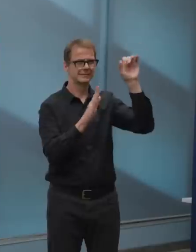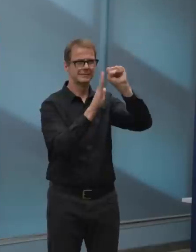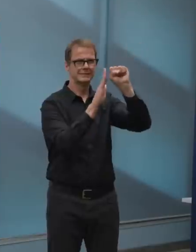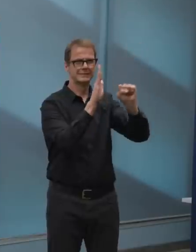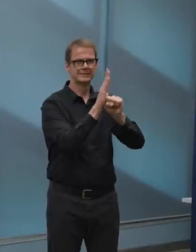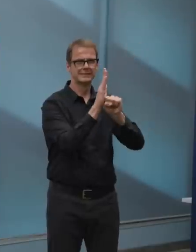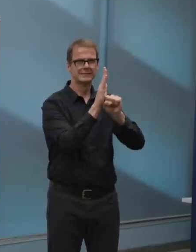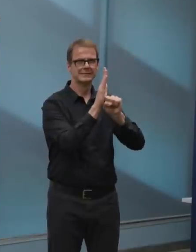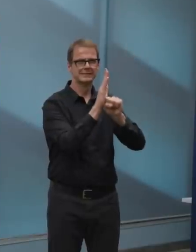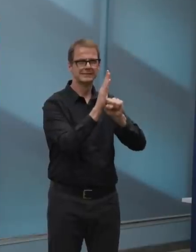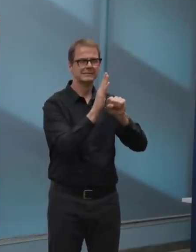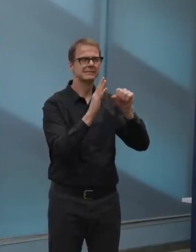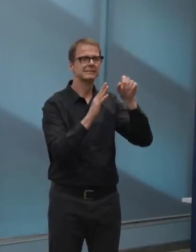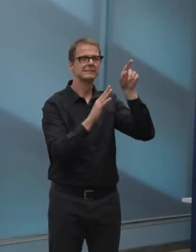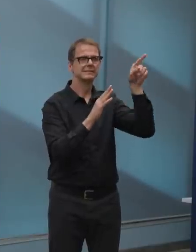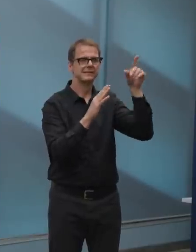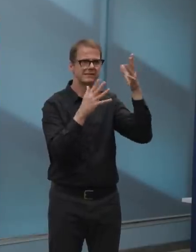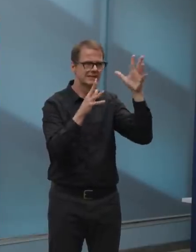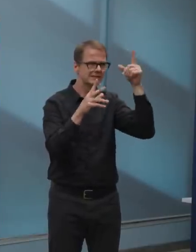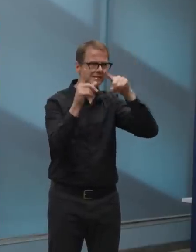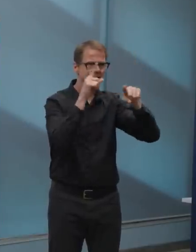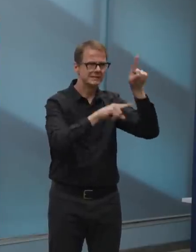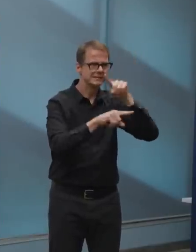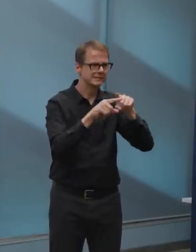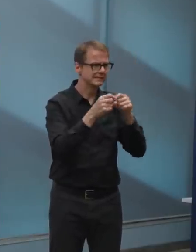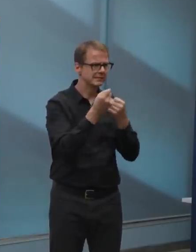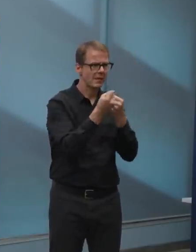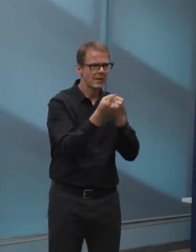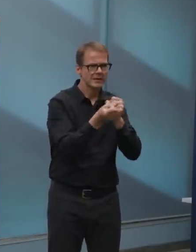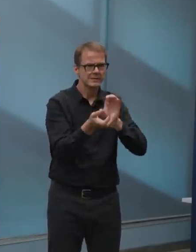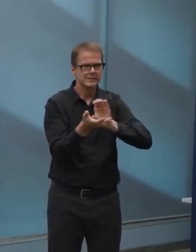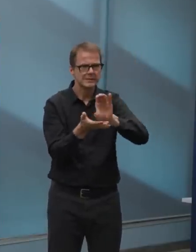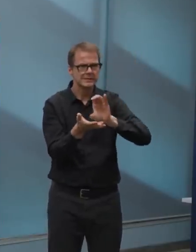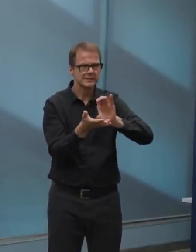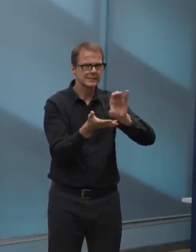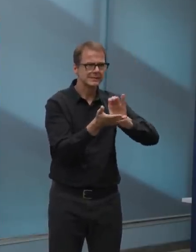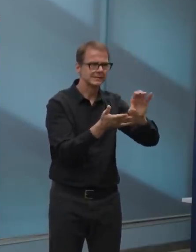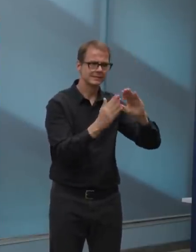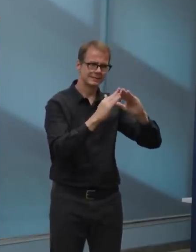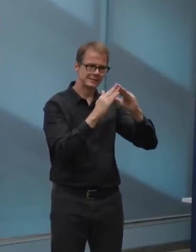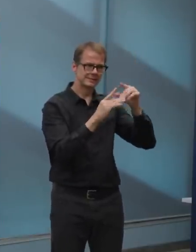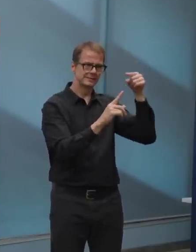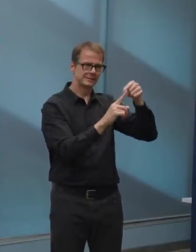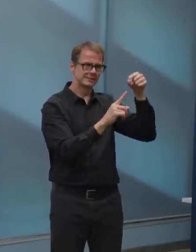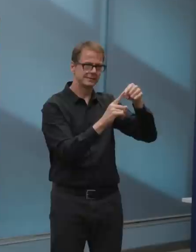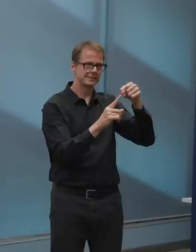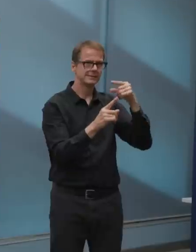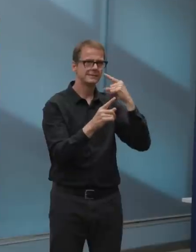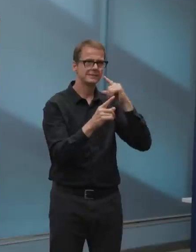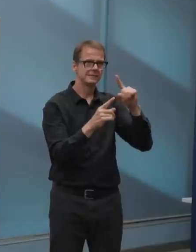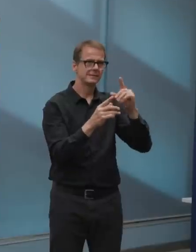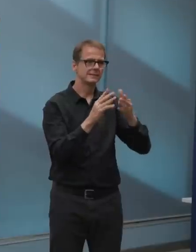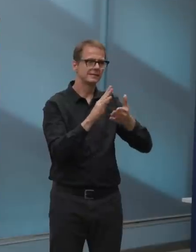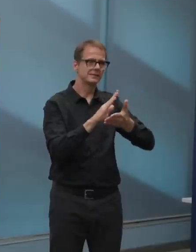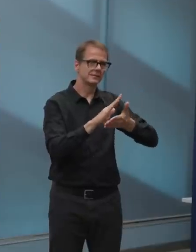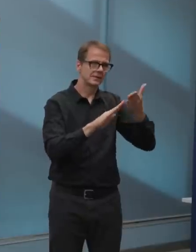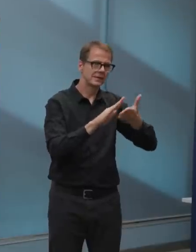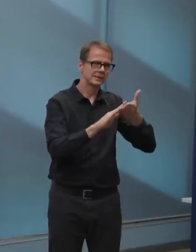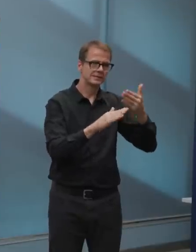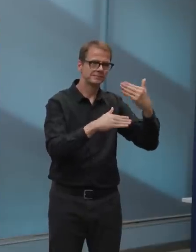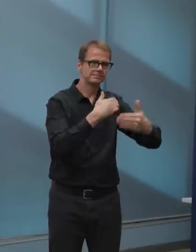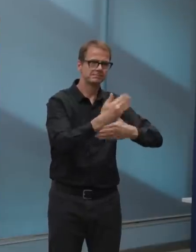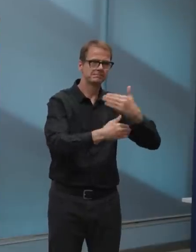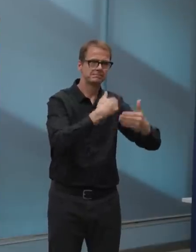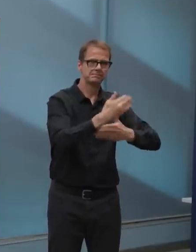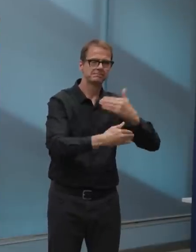of their response to COVID-19. Um, so, uh, part of the rationale for that is that there